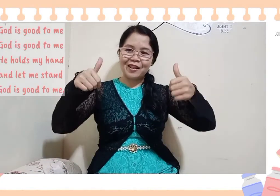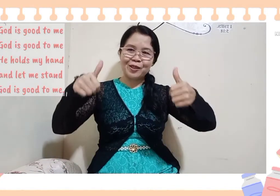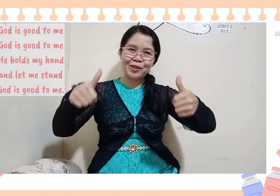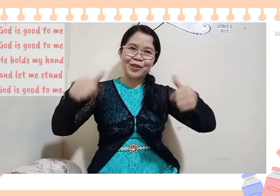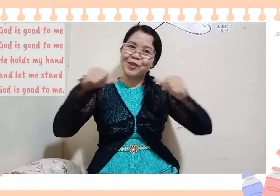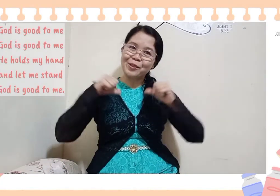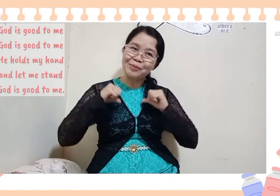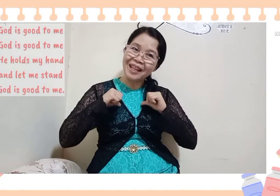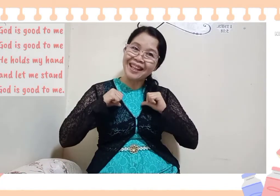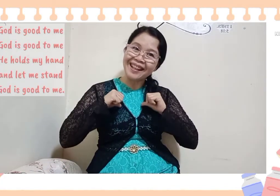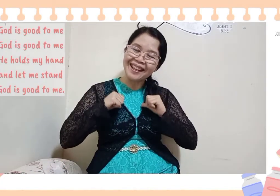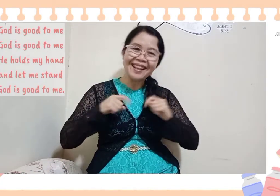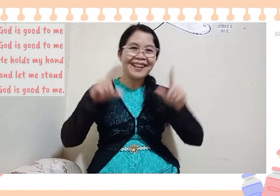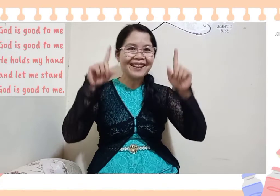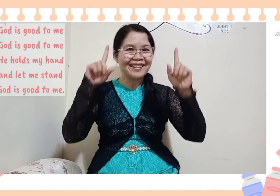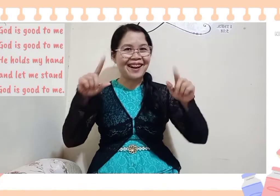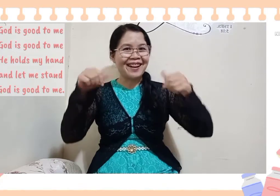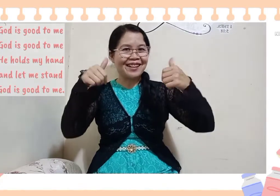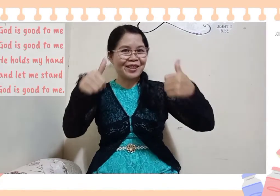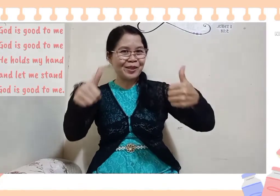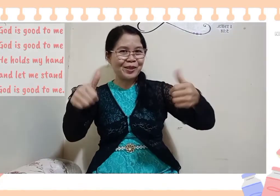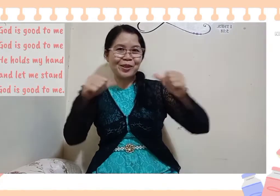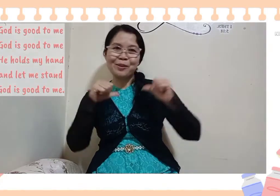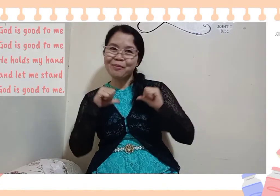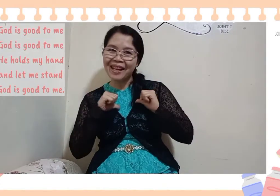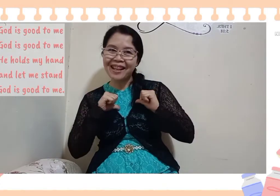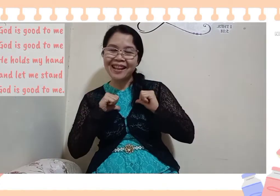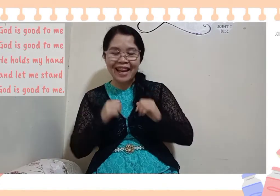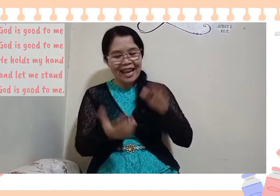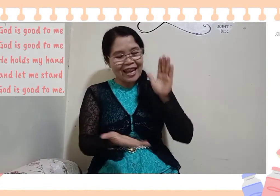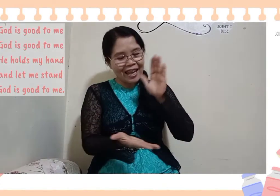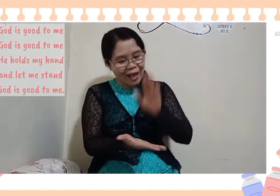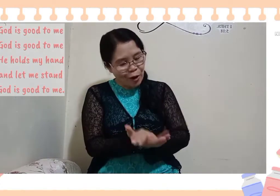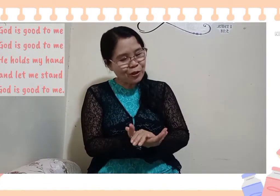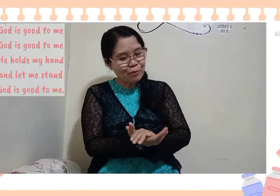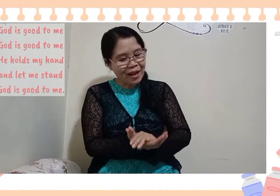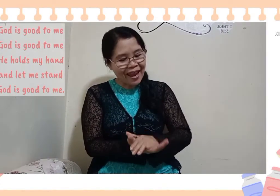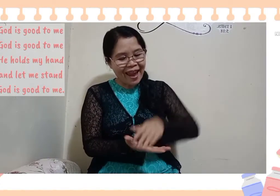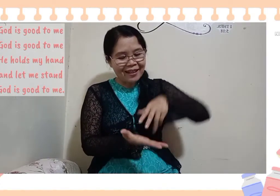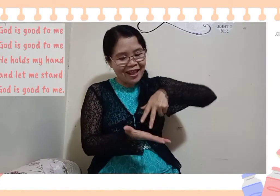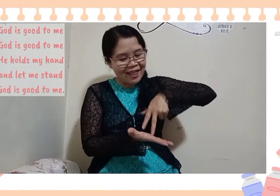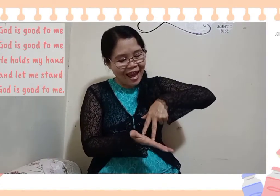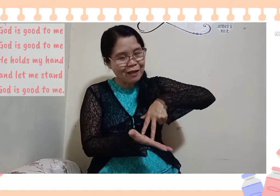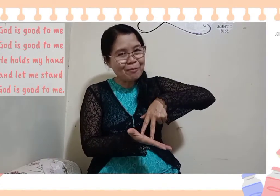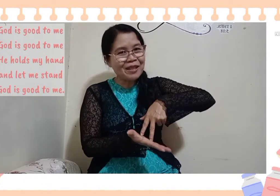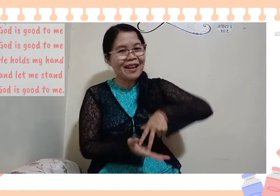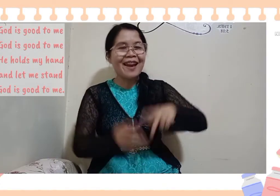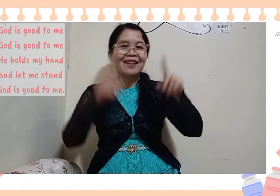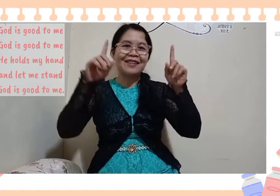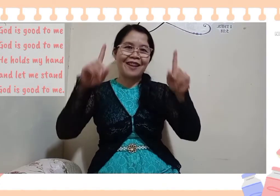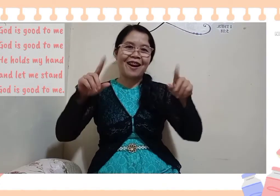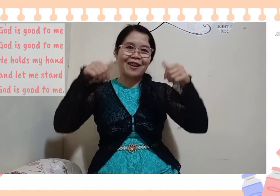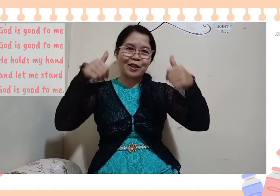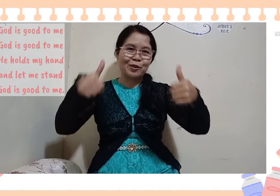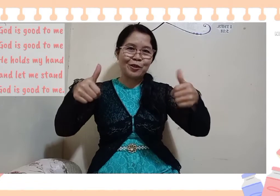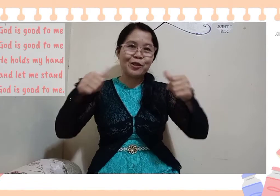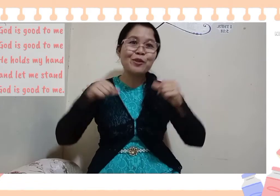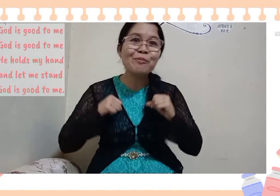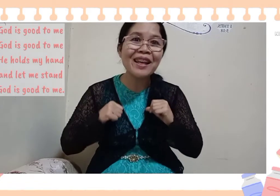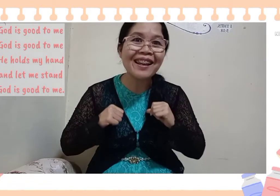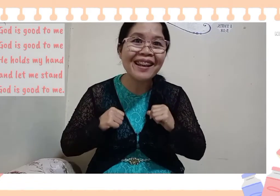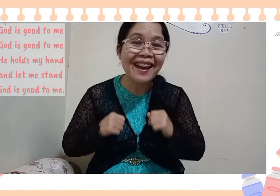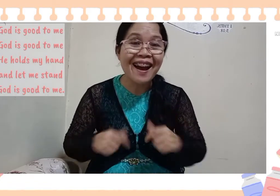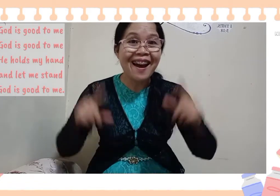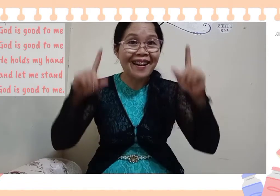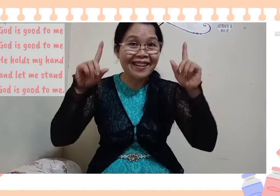God is good to me. God is good to me. He holds my hand and let me stand. God is